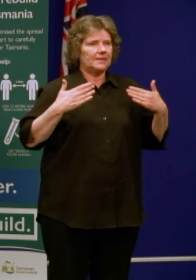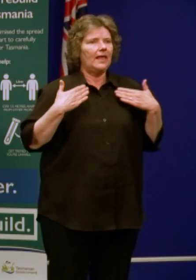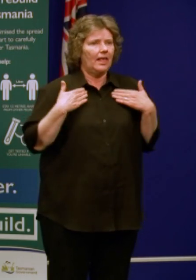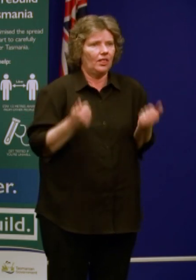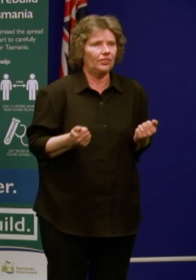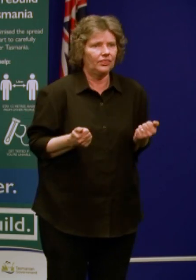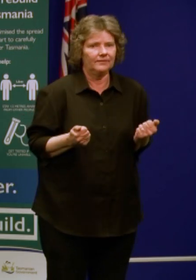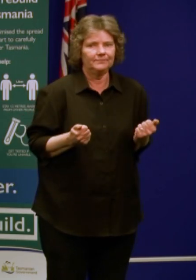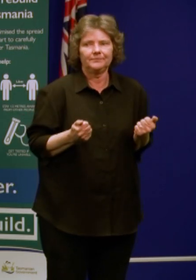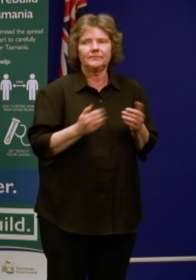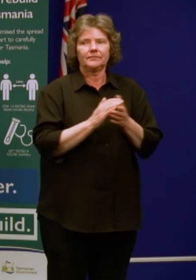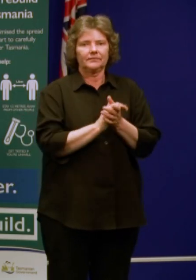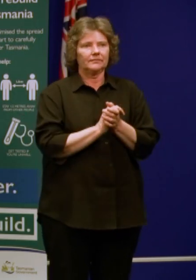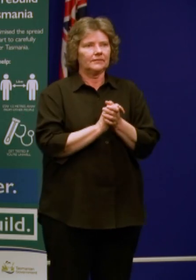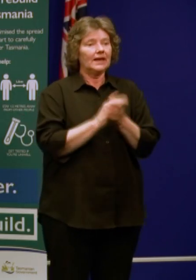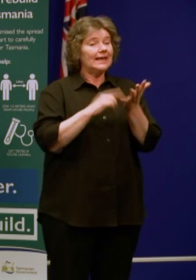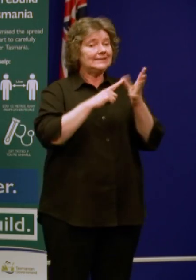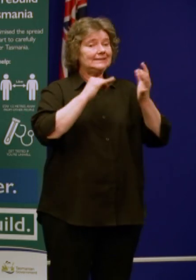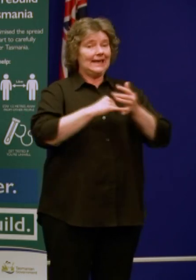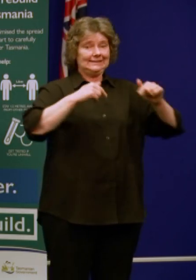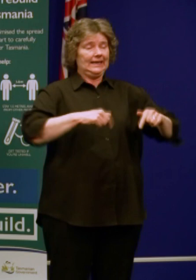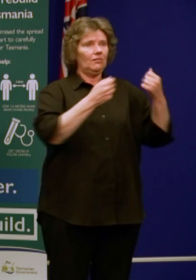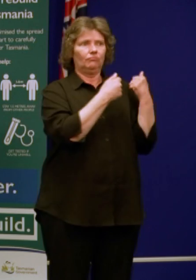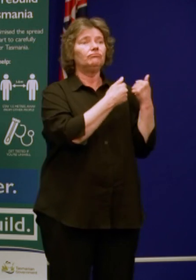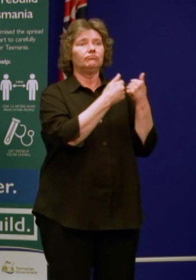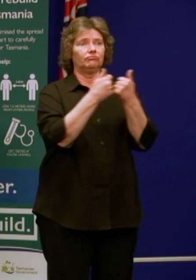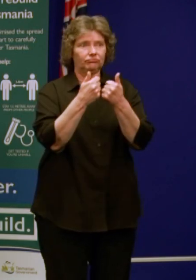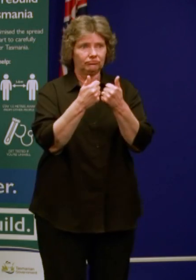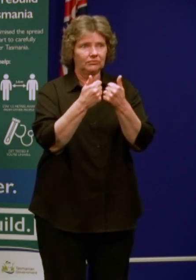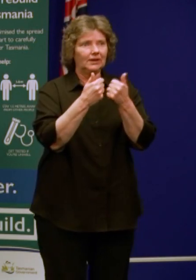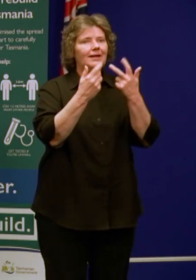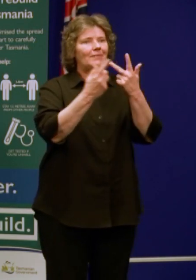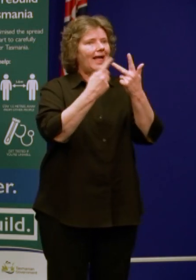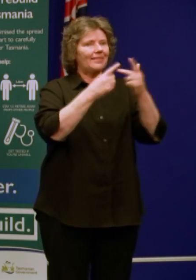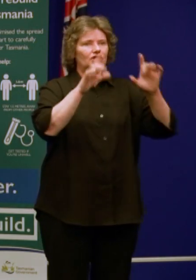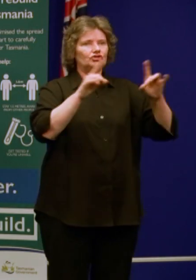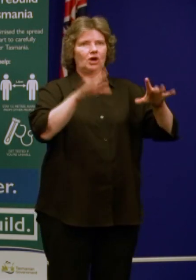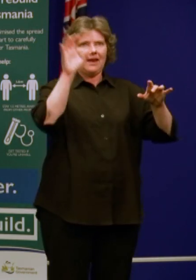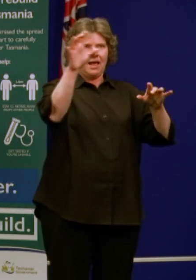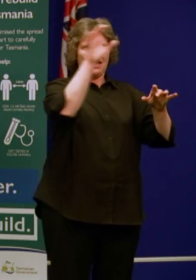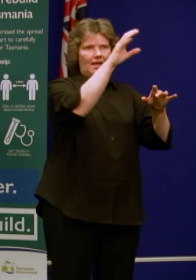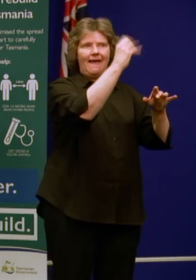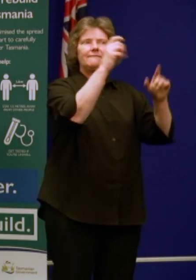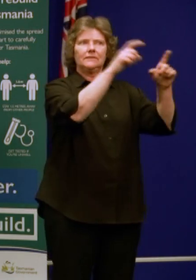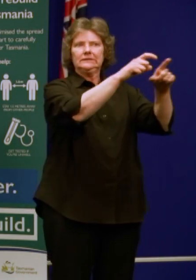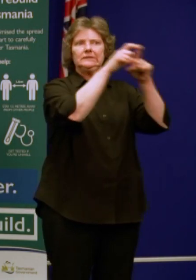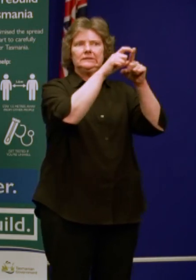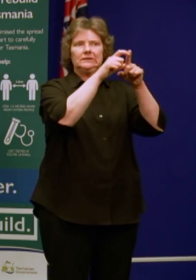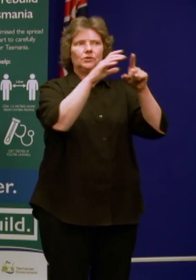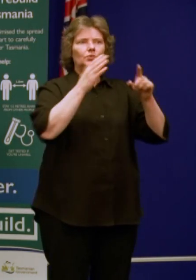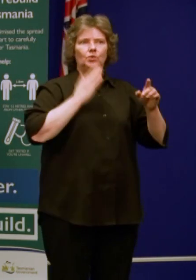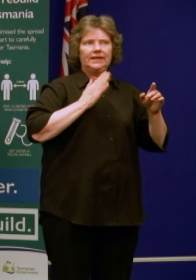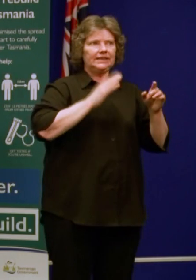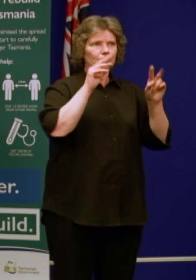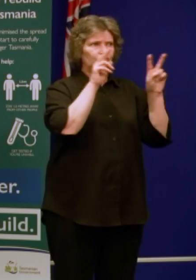challenges in other states that we need to be cognizant of. We have some of the strongest border restrictions in the country and it's been a